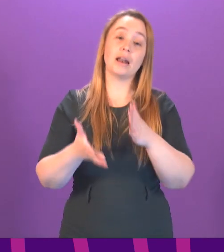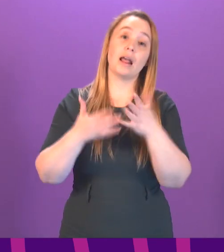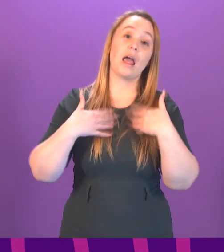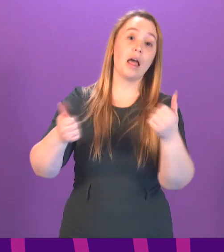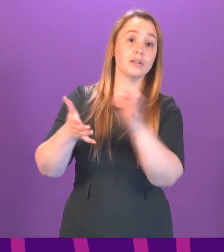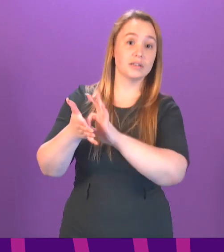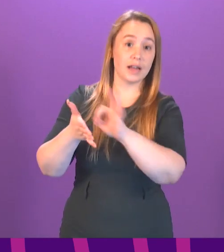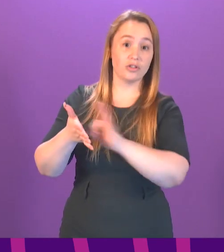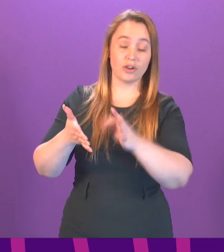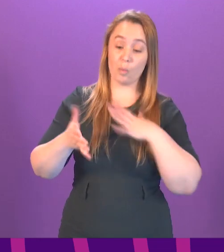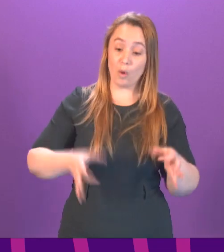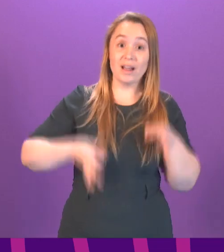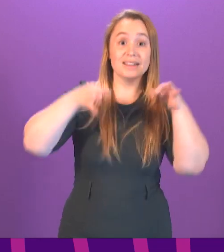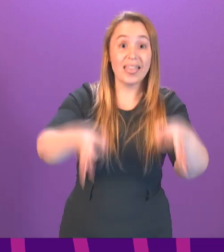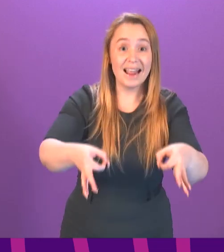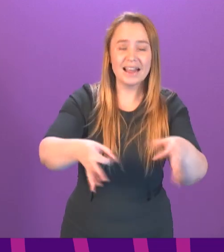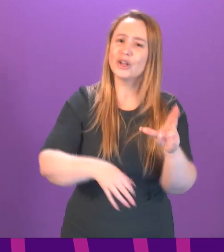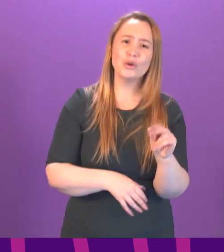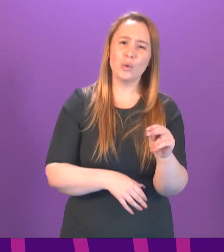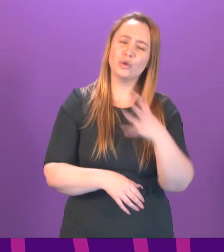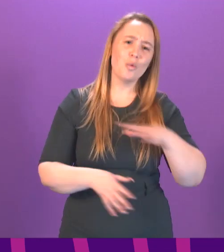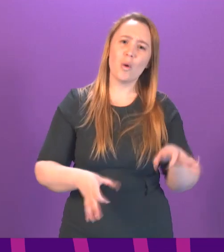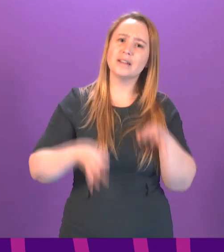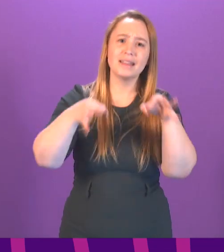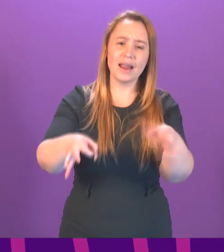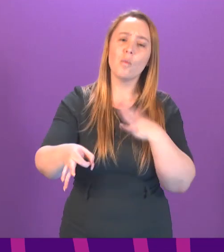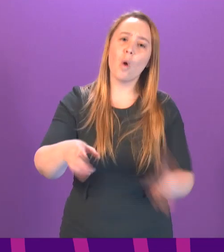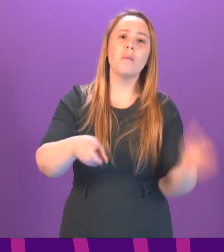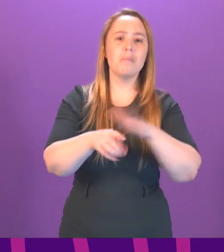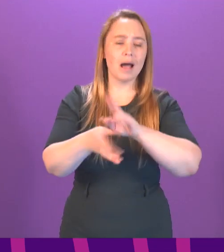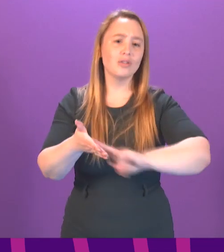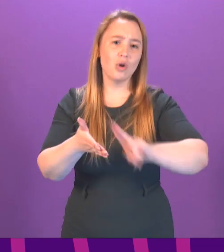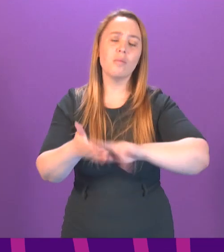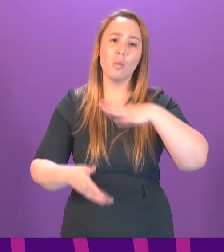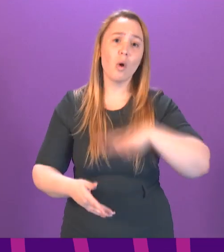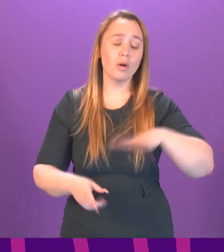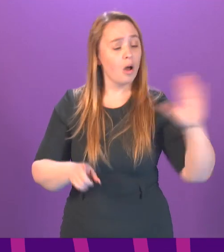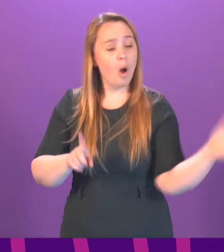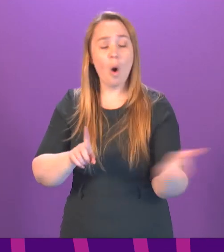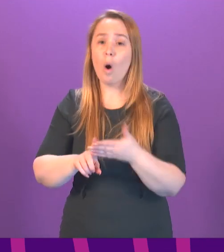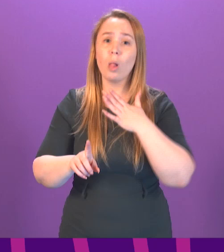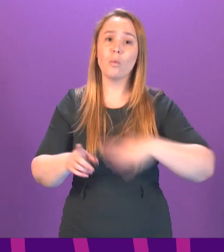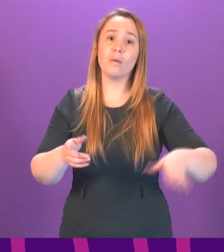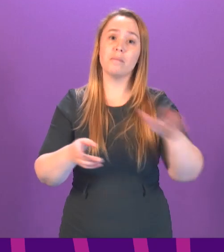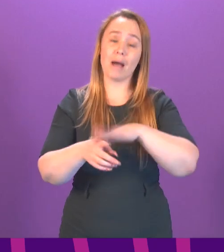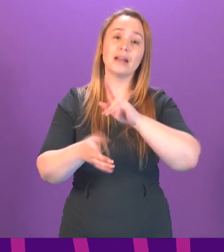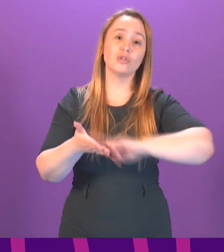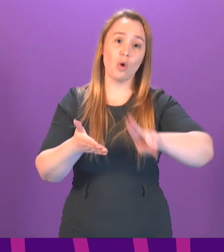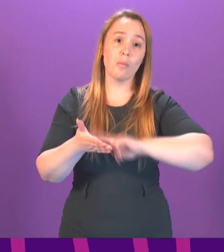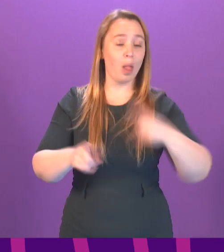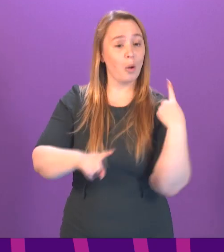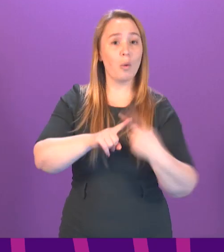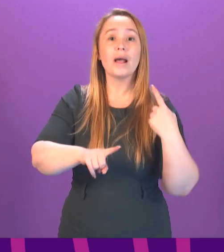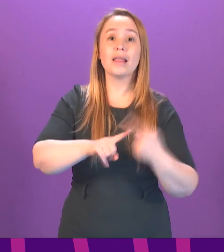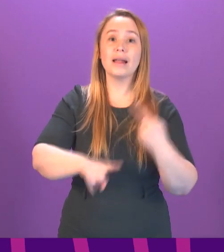secretary have for delaying a minute longer than necessary a return to normality? We all want to get back to normality generally as quickly